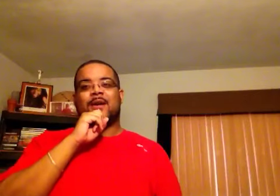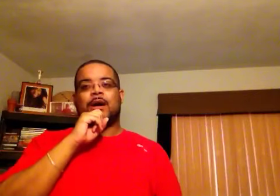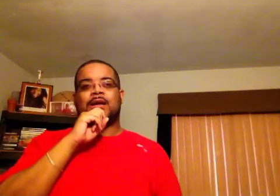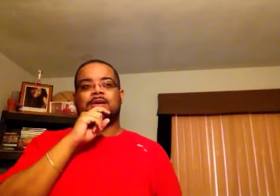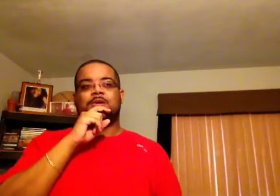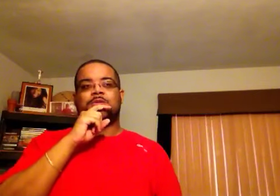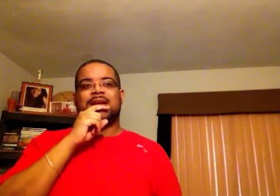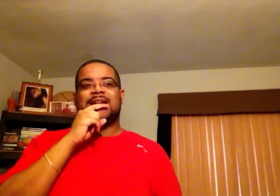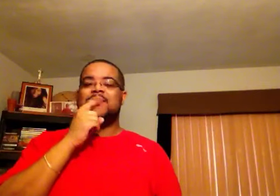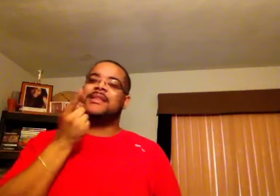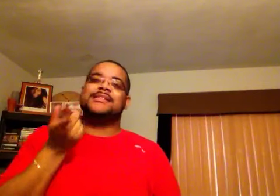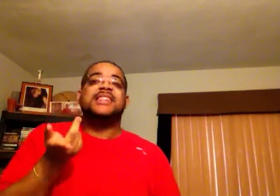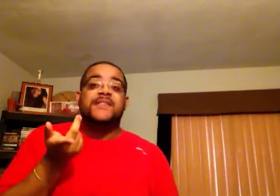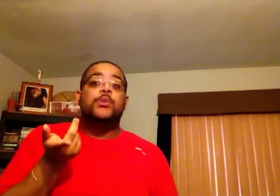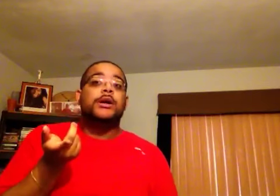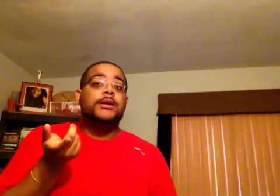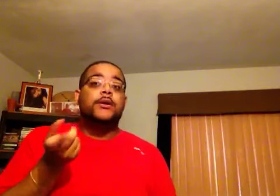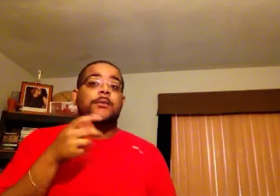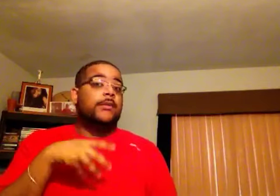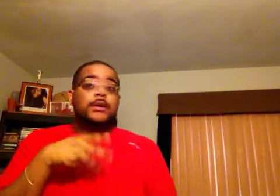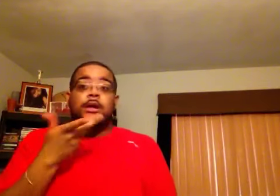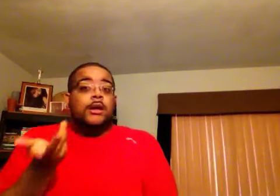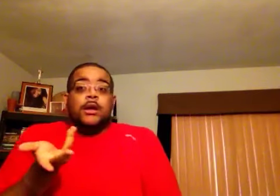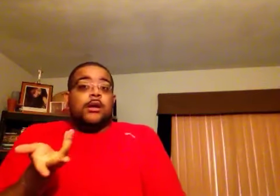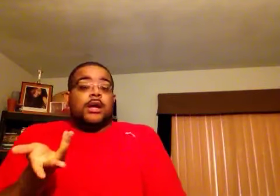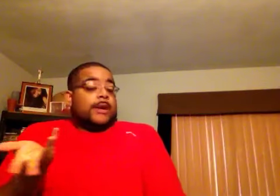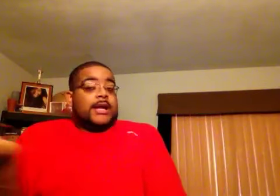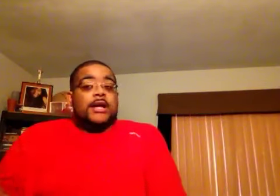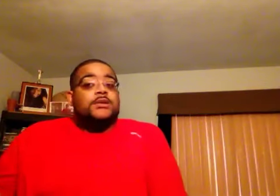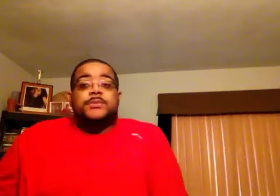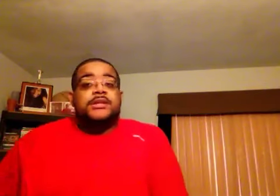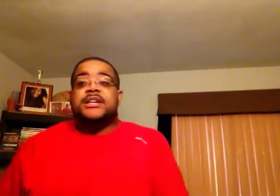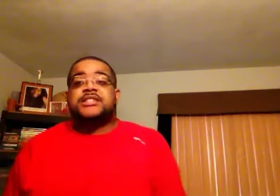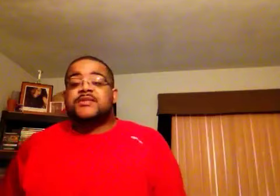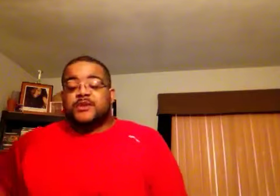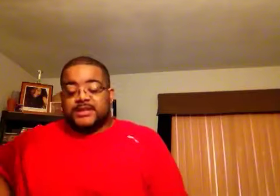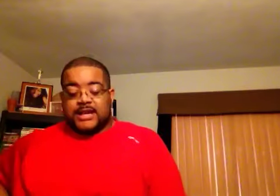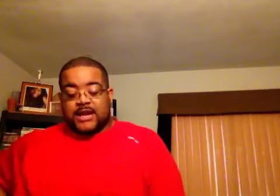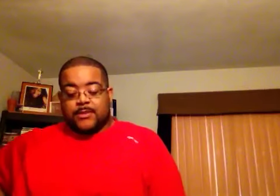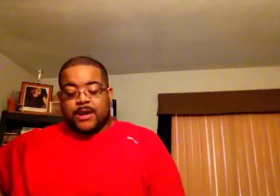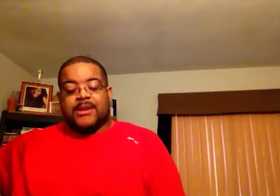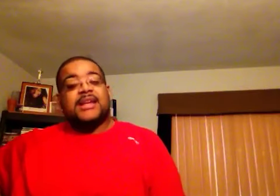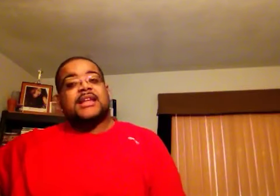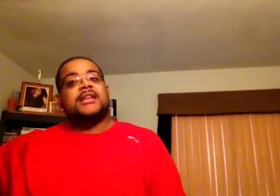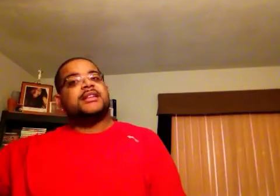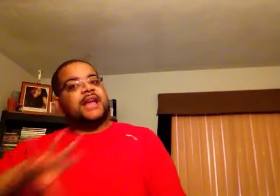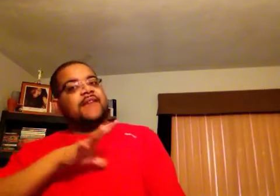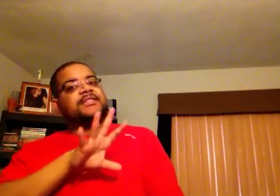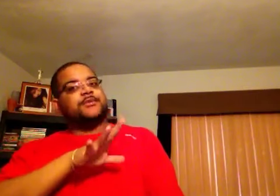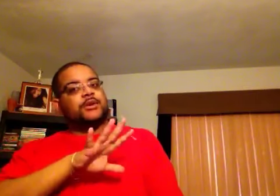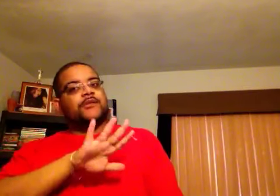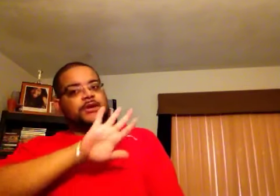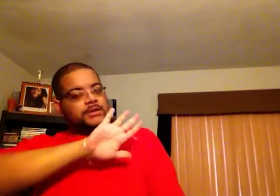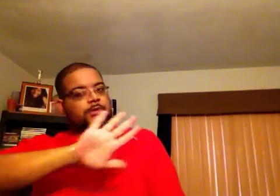harmonica, who's playing it, you think of Stevie Wonder, or maybe anybody else, but that's just the first thing that came to my mind, but it didn't have a Stevie Wonder film, so I